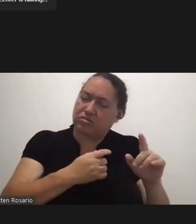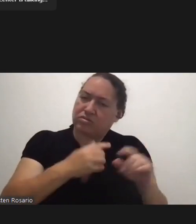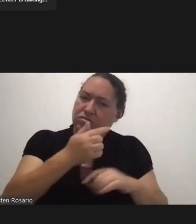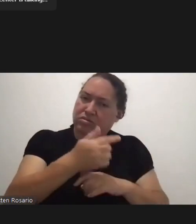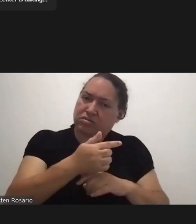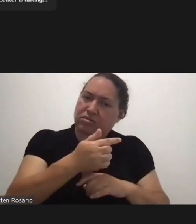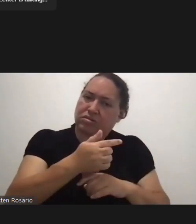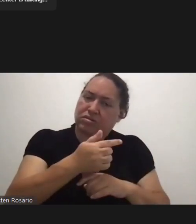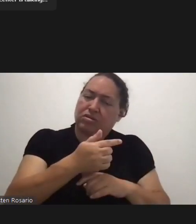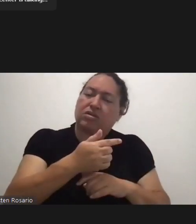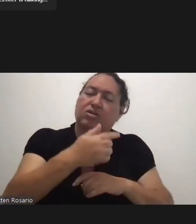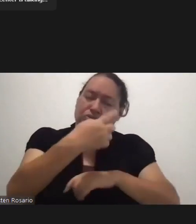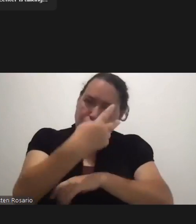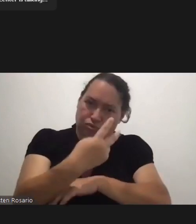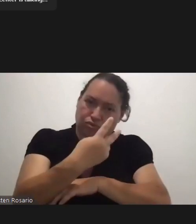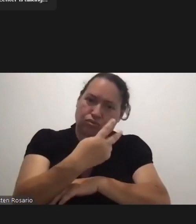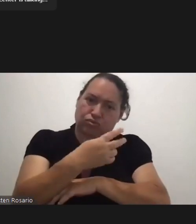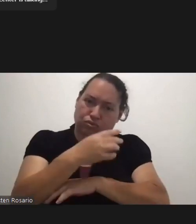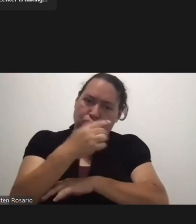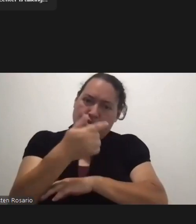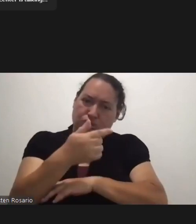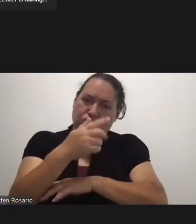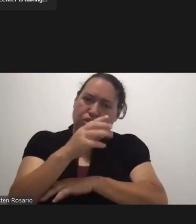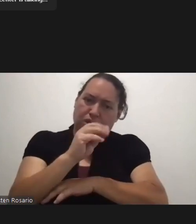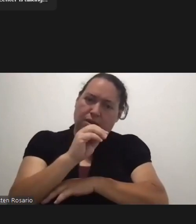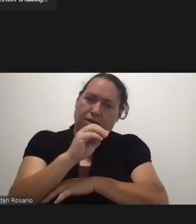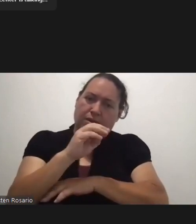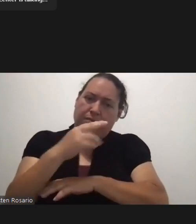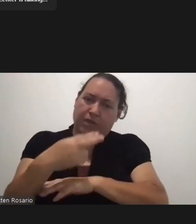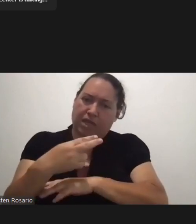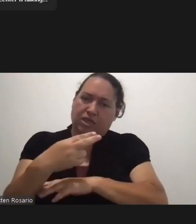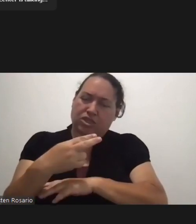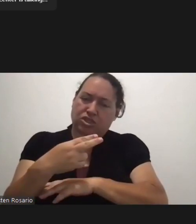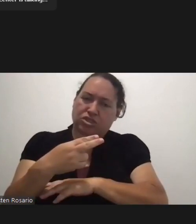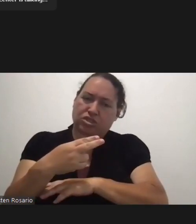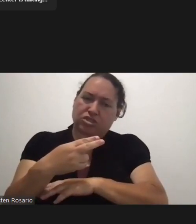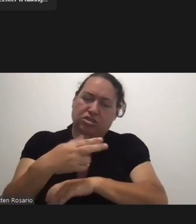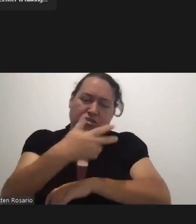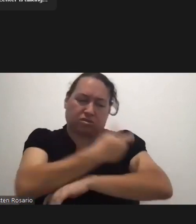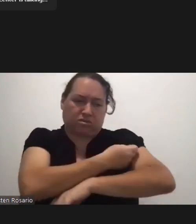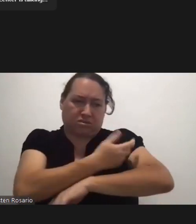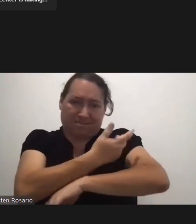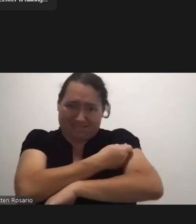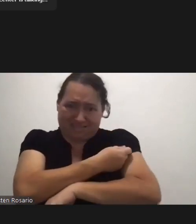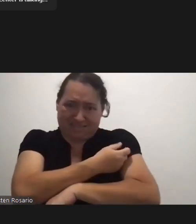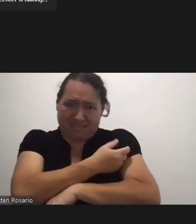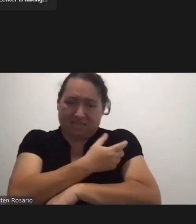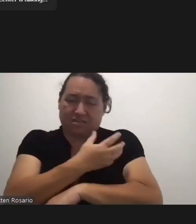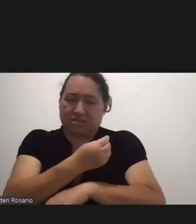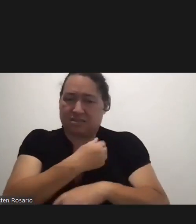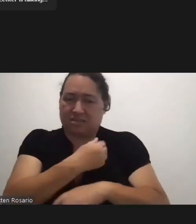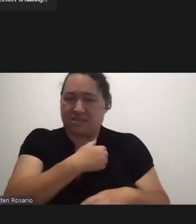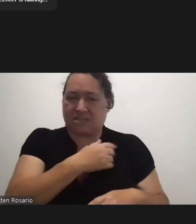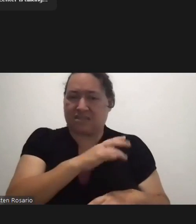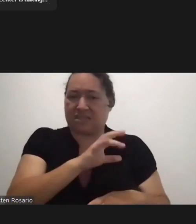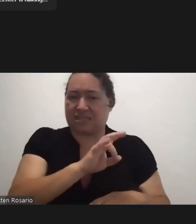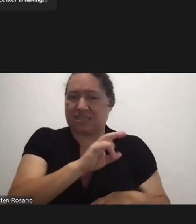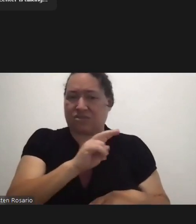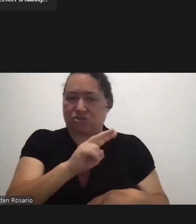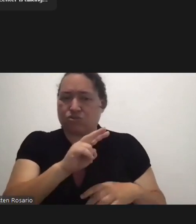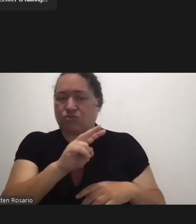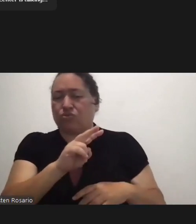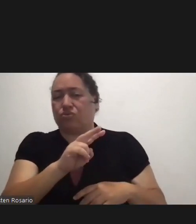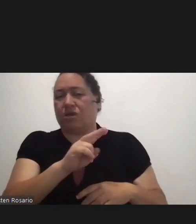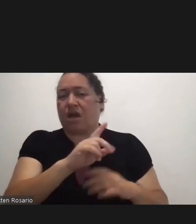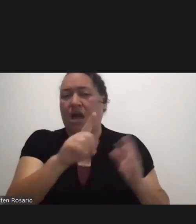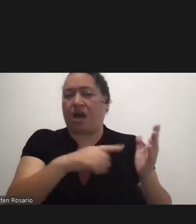Who Return From India Being Vaccinated And Having A 72 Hour Negative COVID Test Is